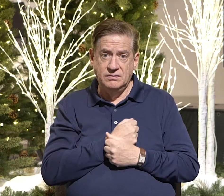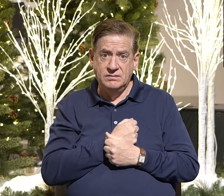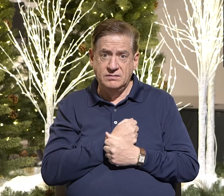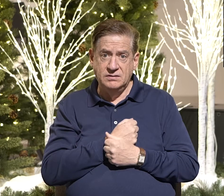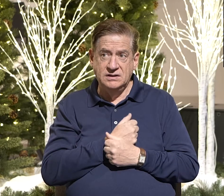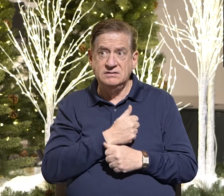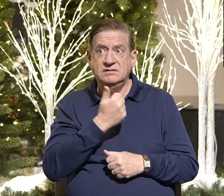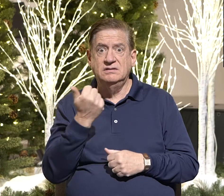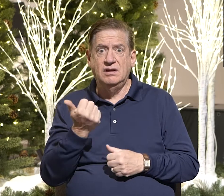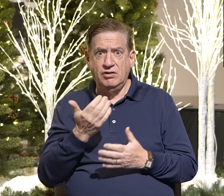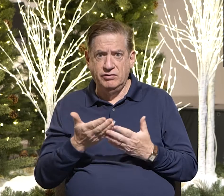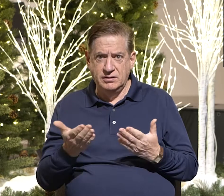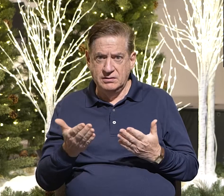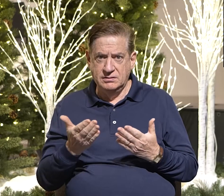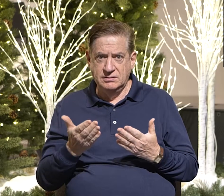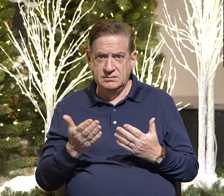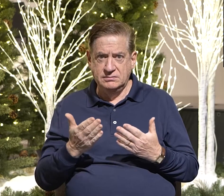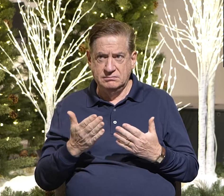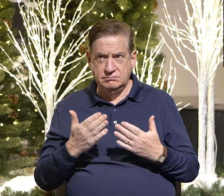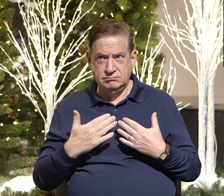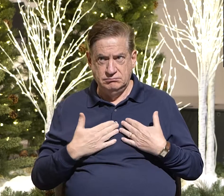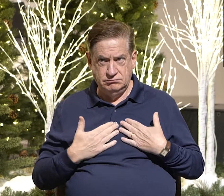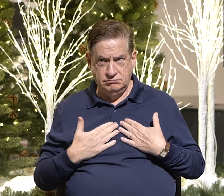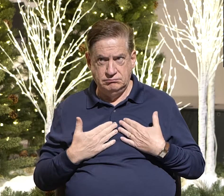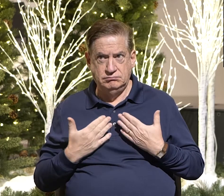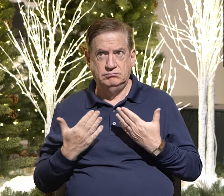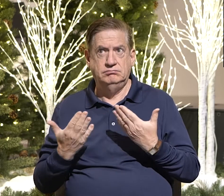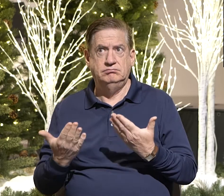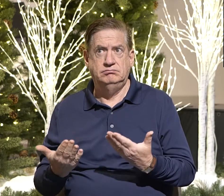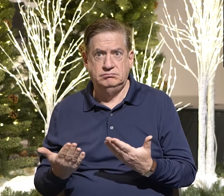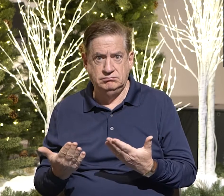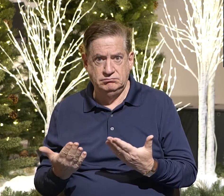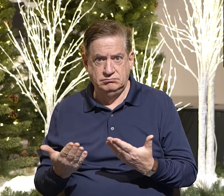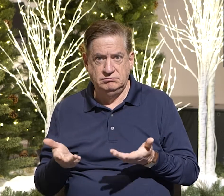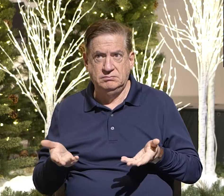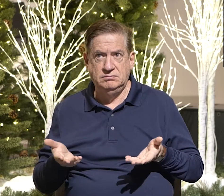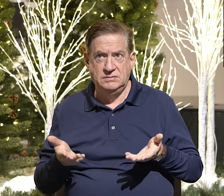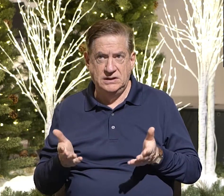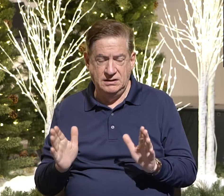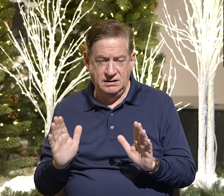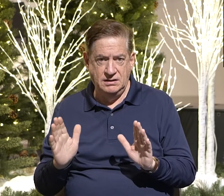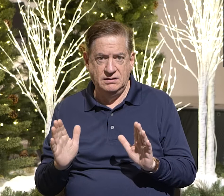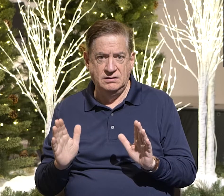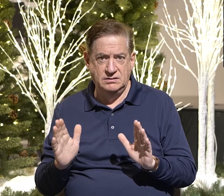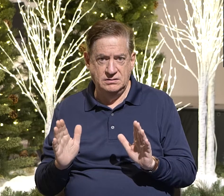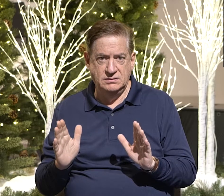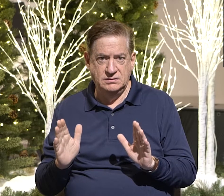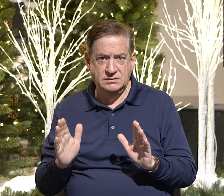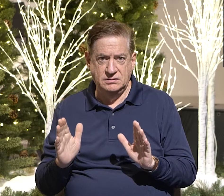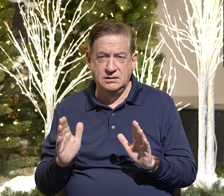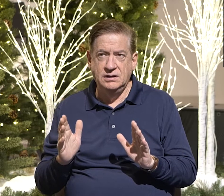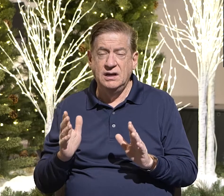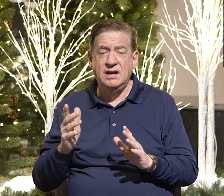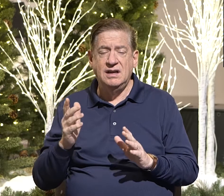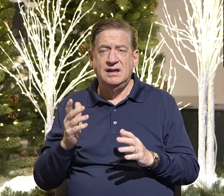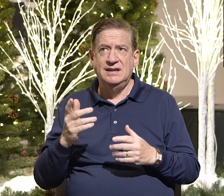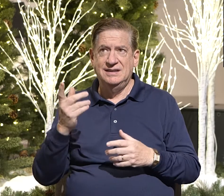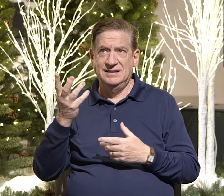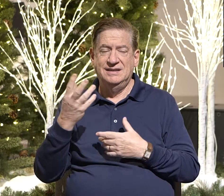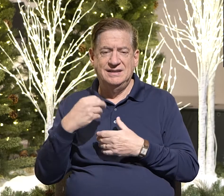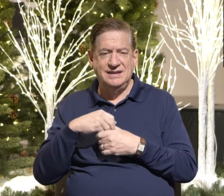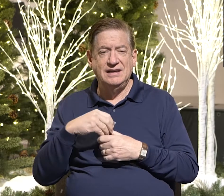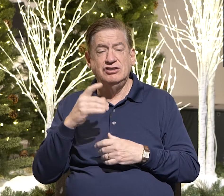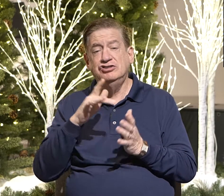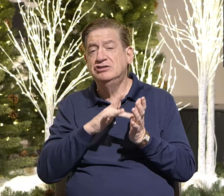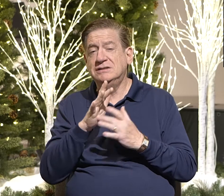There's another thing to be complicit in allowing sin. See, during his ministry, Jesus got